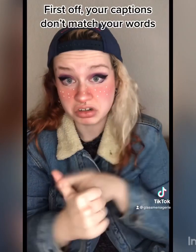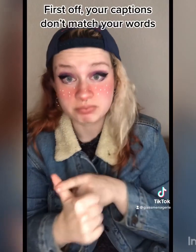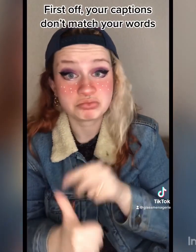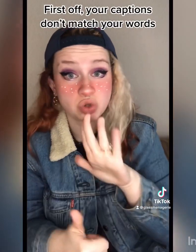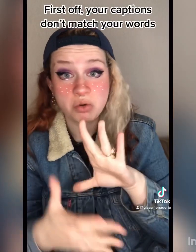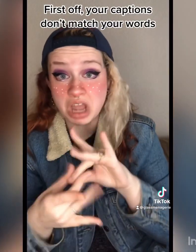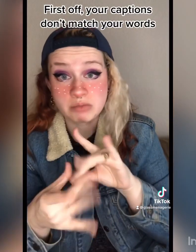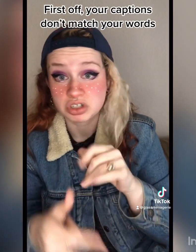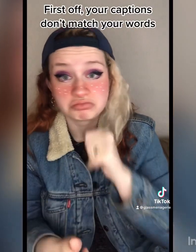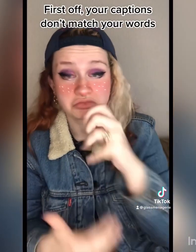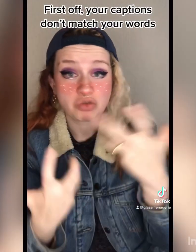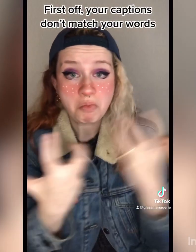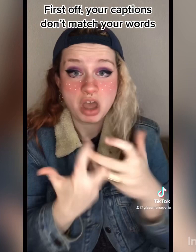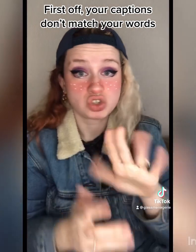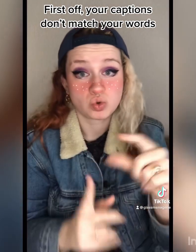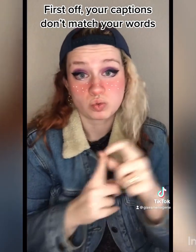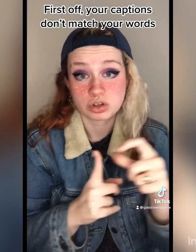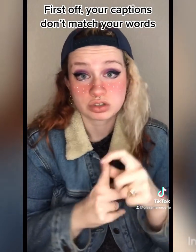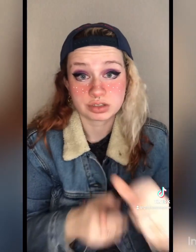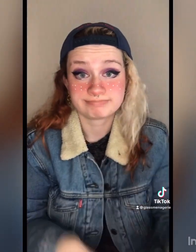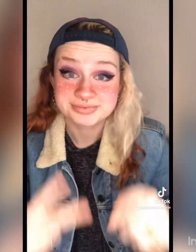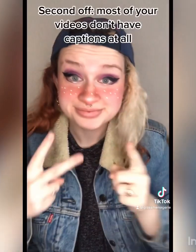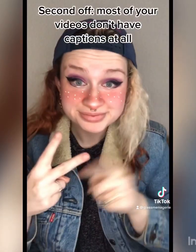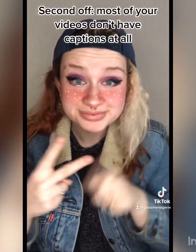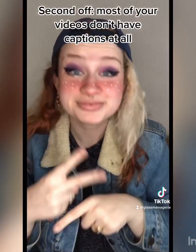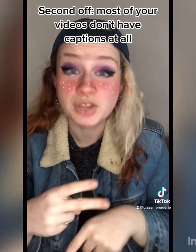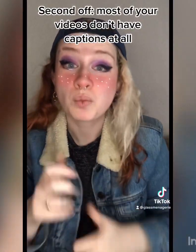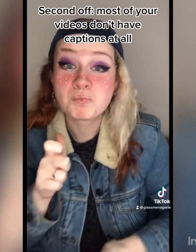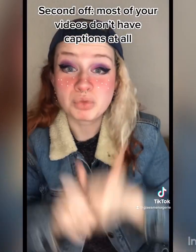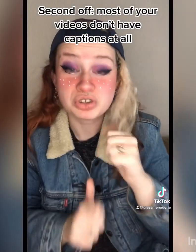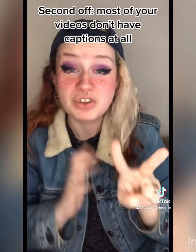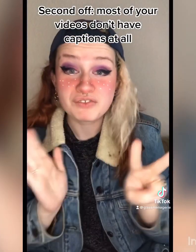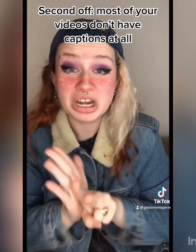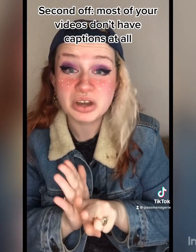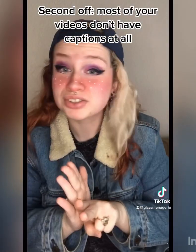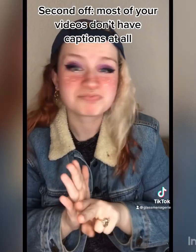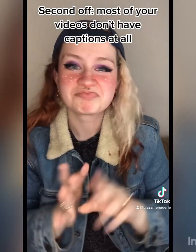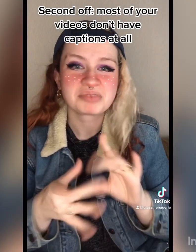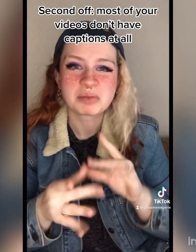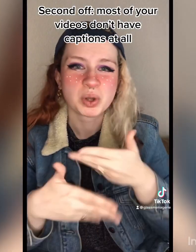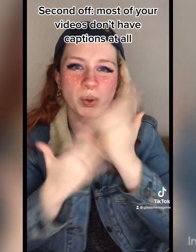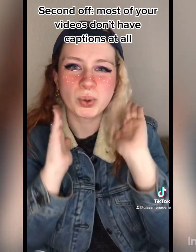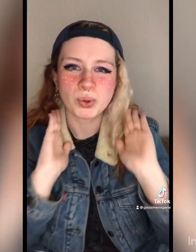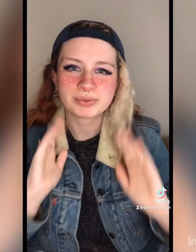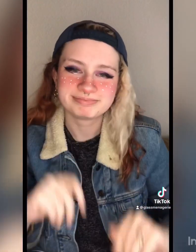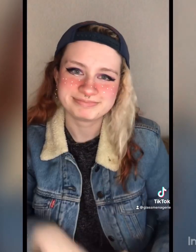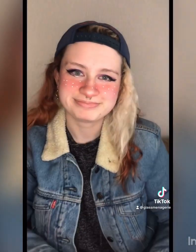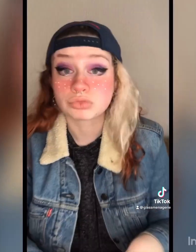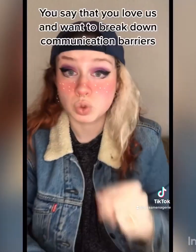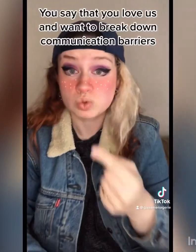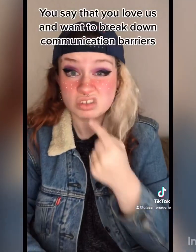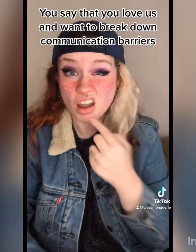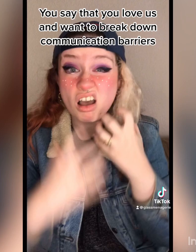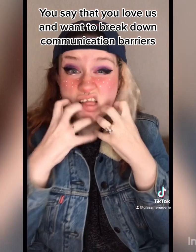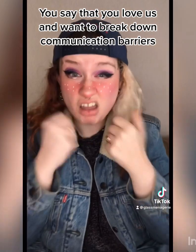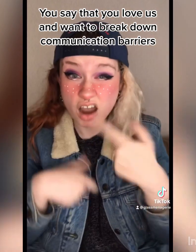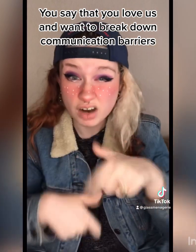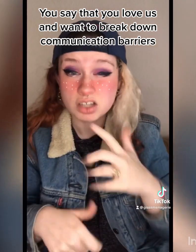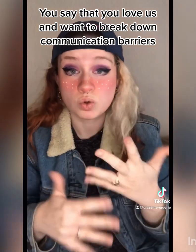First off, your captions don't match your words. Second off, most of your videos aren't captioned at all. You say that